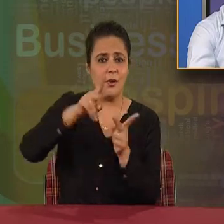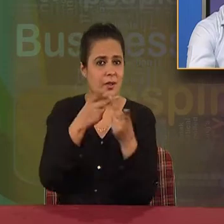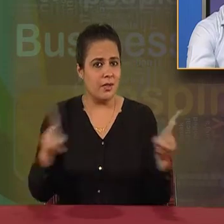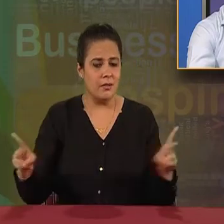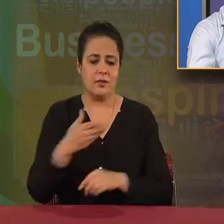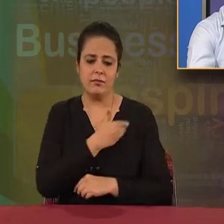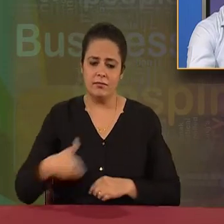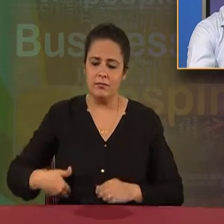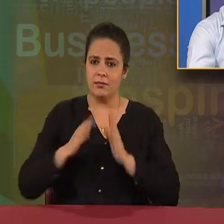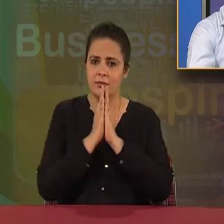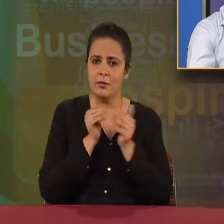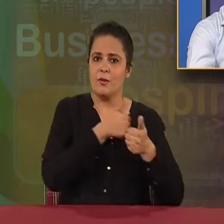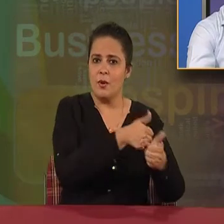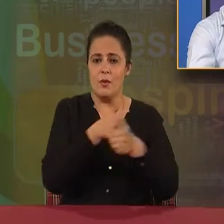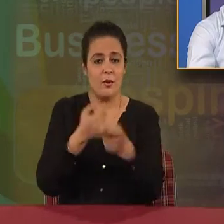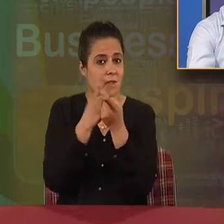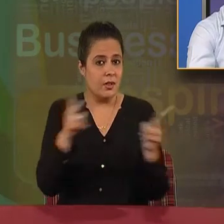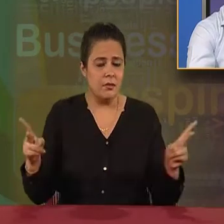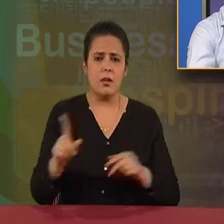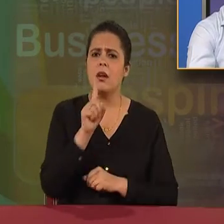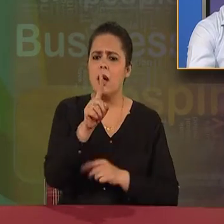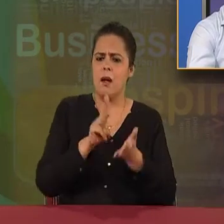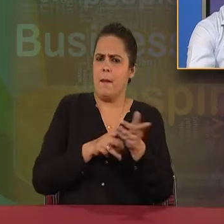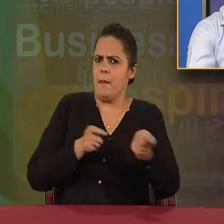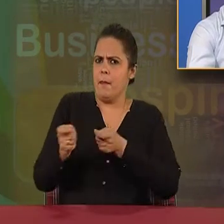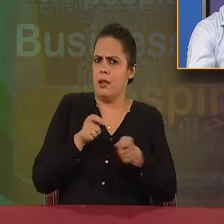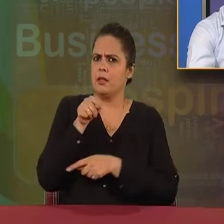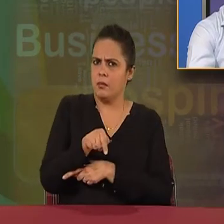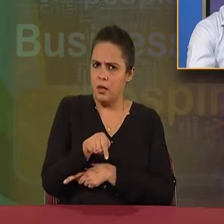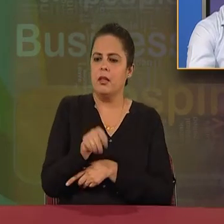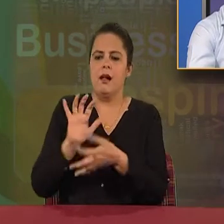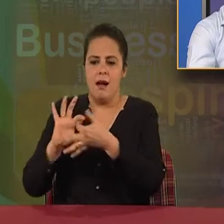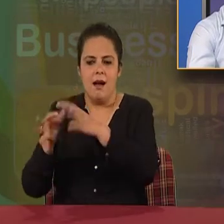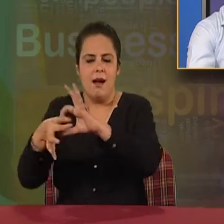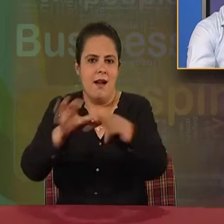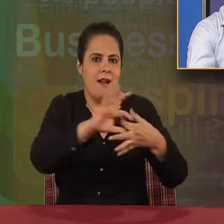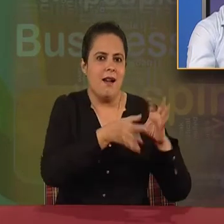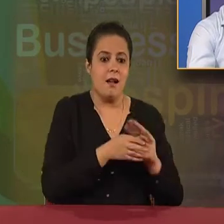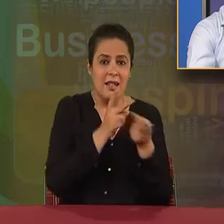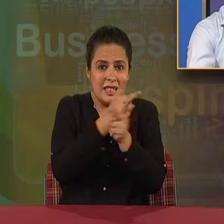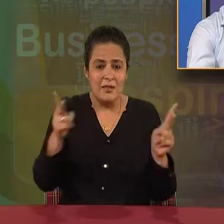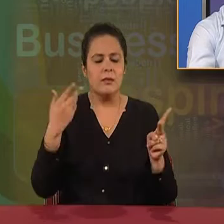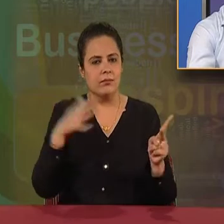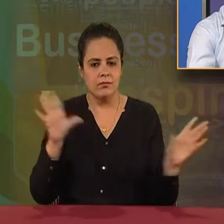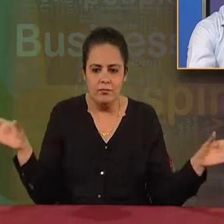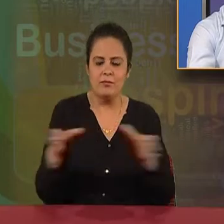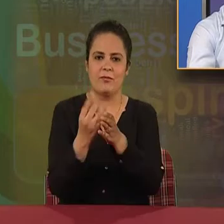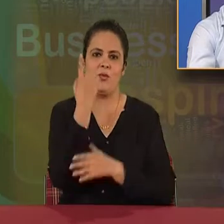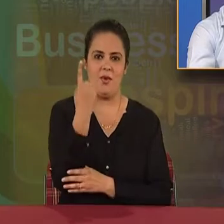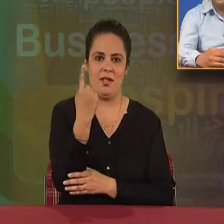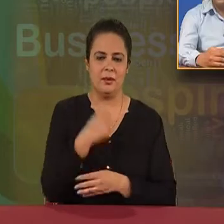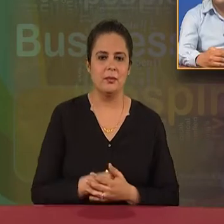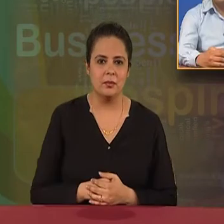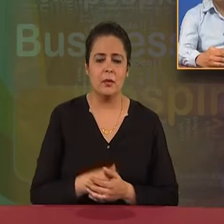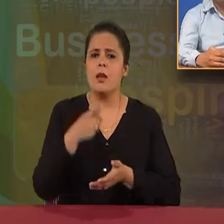their religion is different. So it is only management which can correlate and coordinate the activities of all these diverse